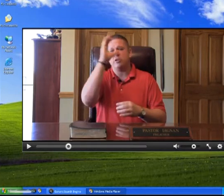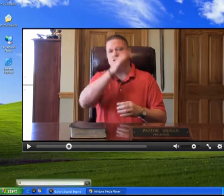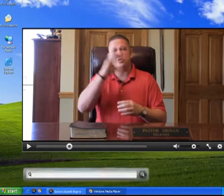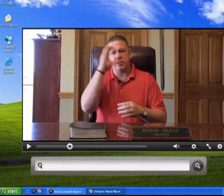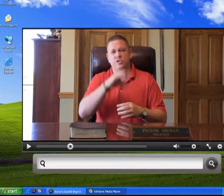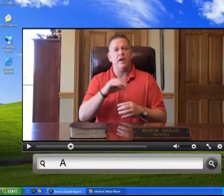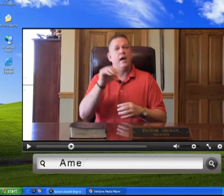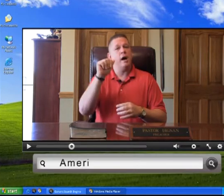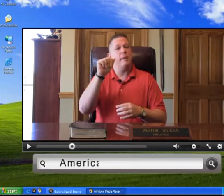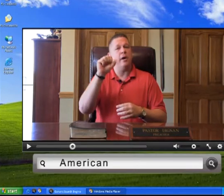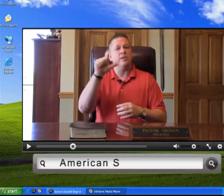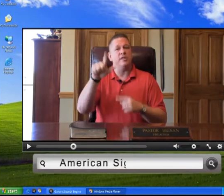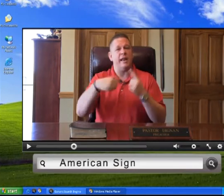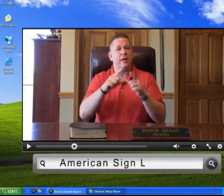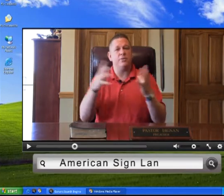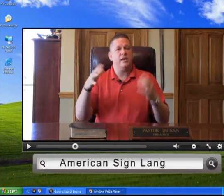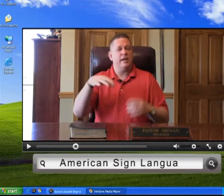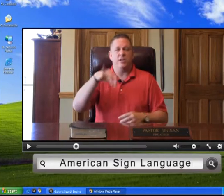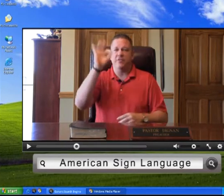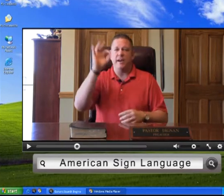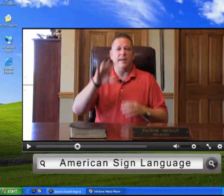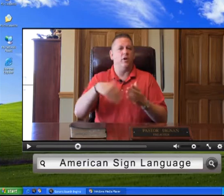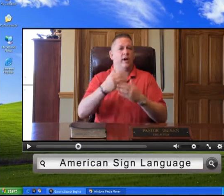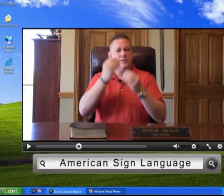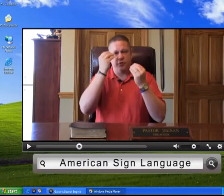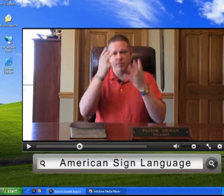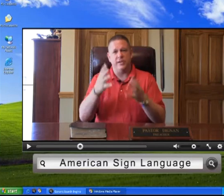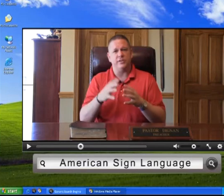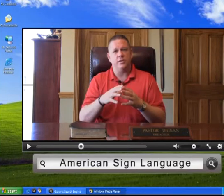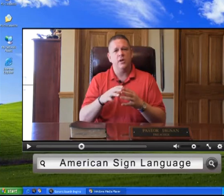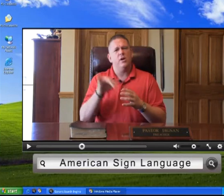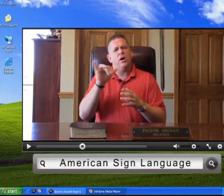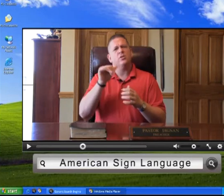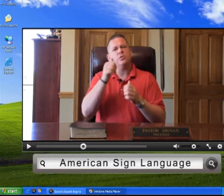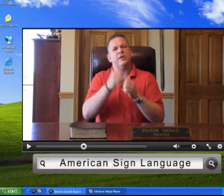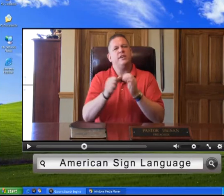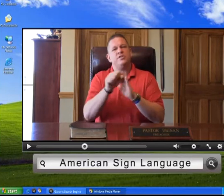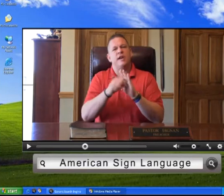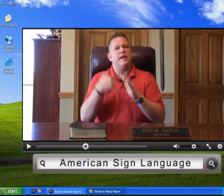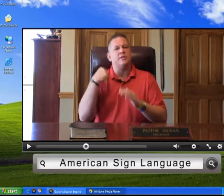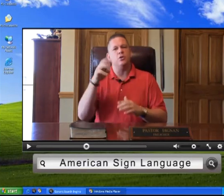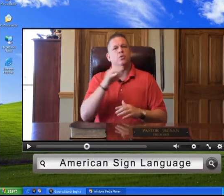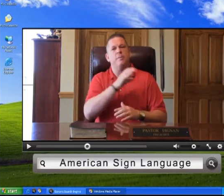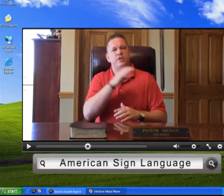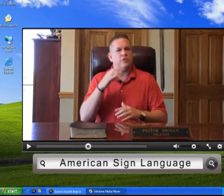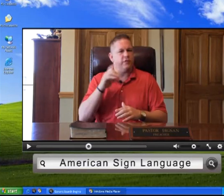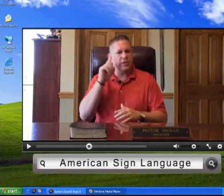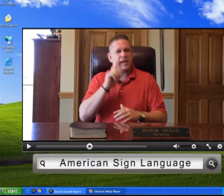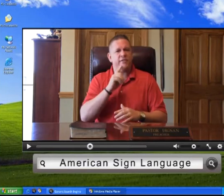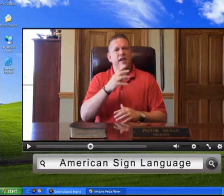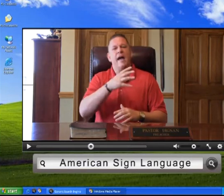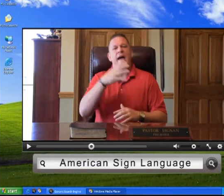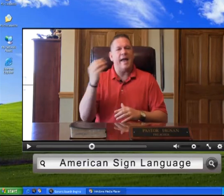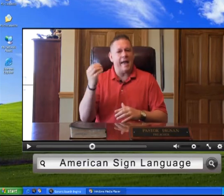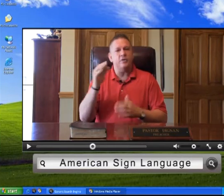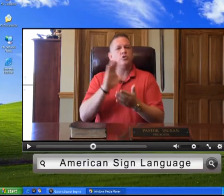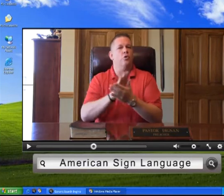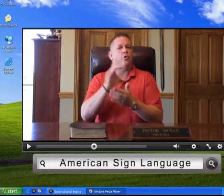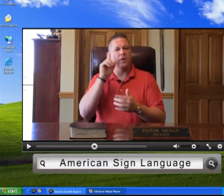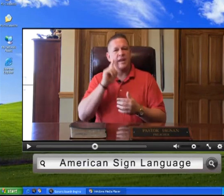your search engine, American Sign Language, and you'll find out all kinds of information. Also, each state has its own commission for the deaf and school for the